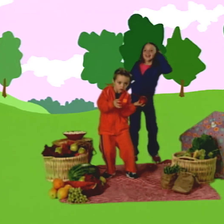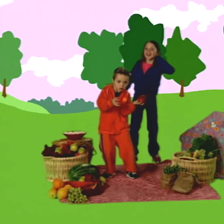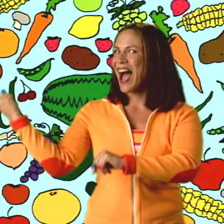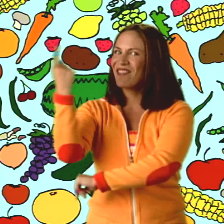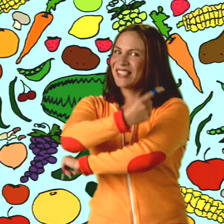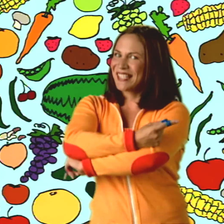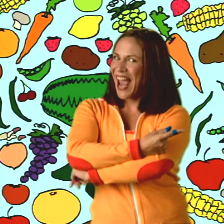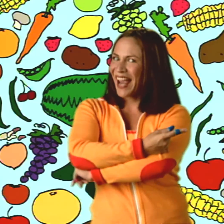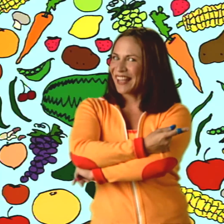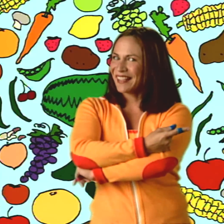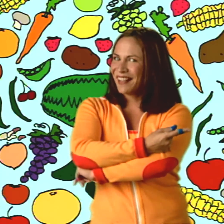five a day.